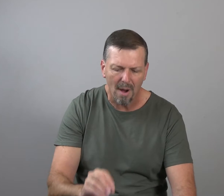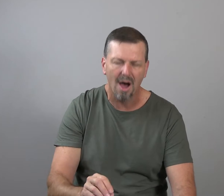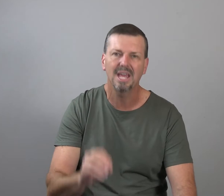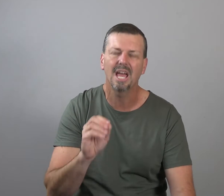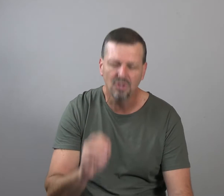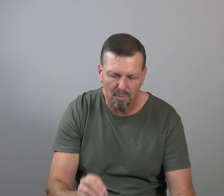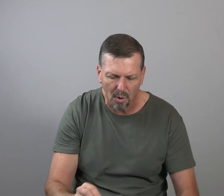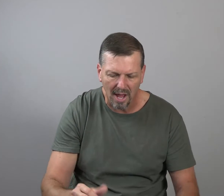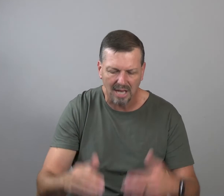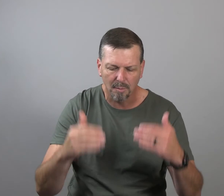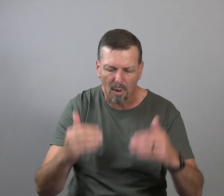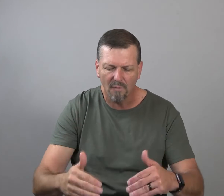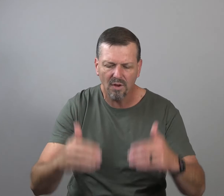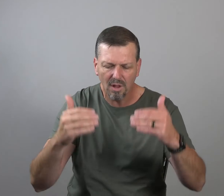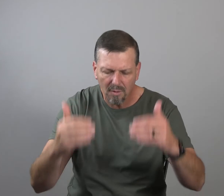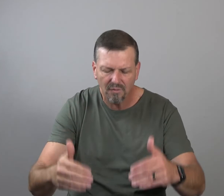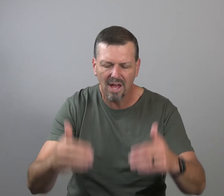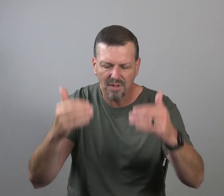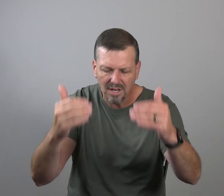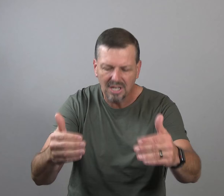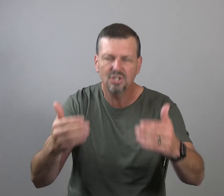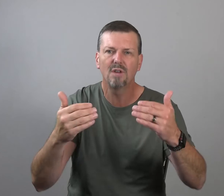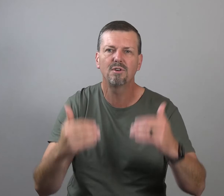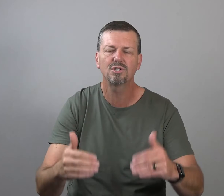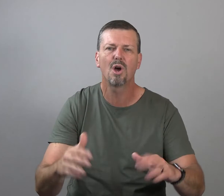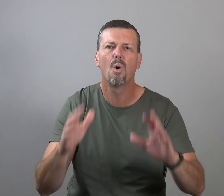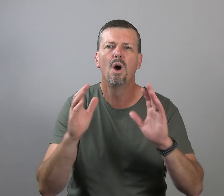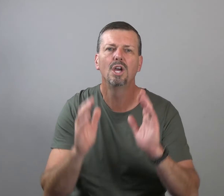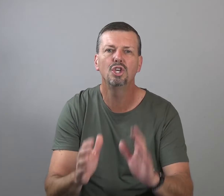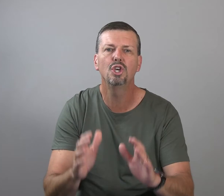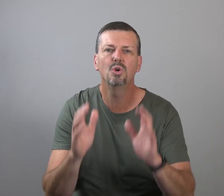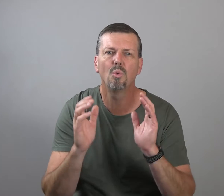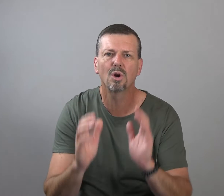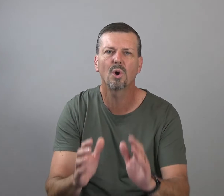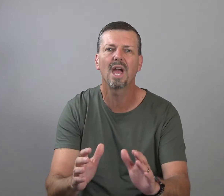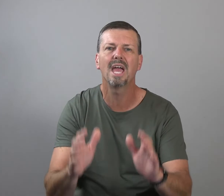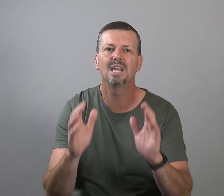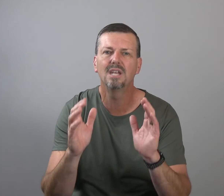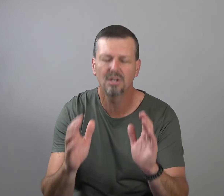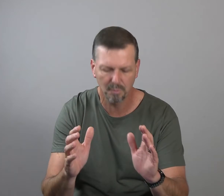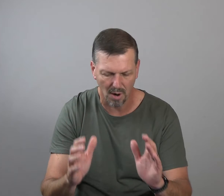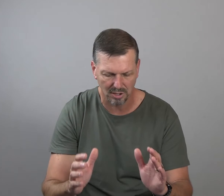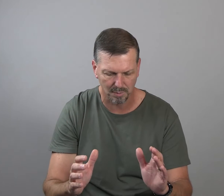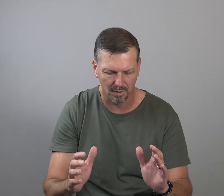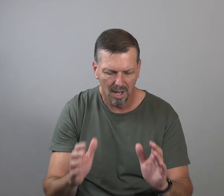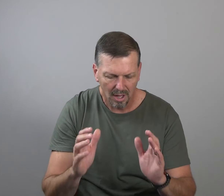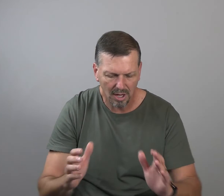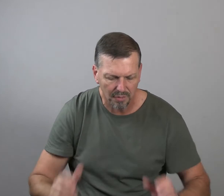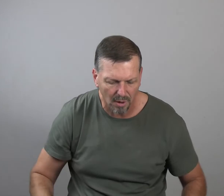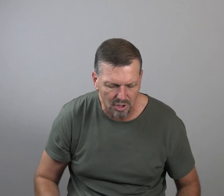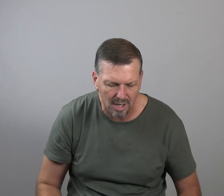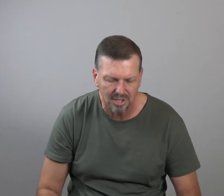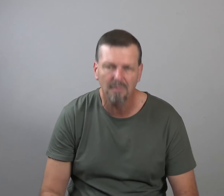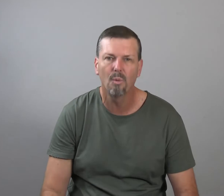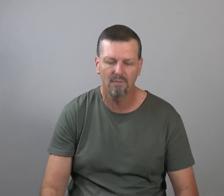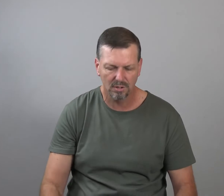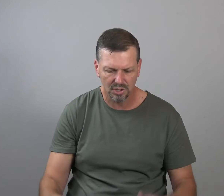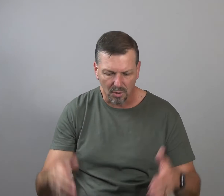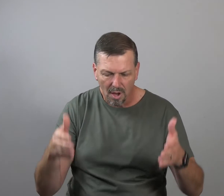body and your brain to perfectly reflect the condition of your soul. You were created to prosper. Look at third John chapter one, verse two,